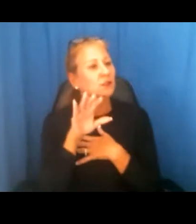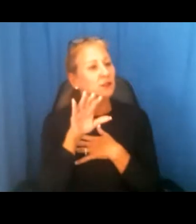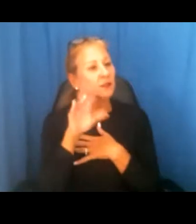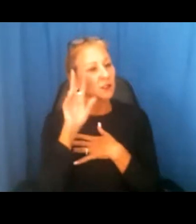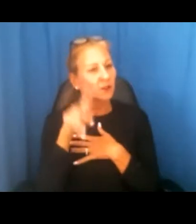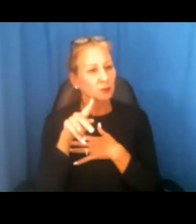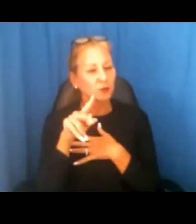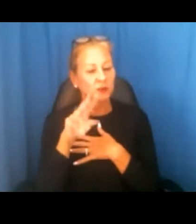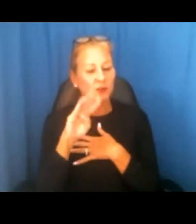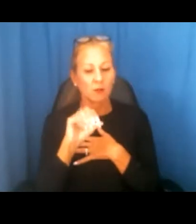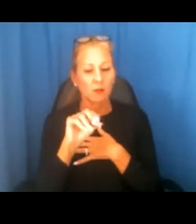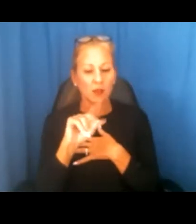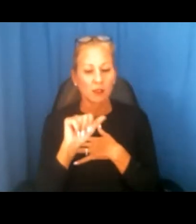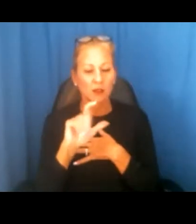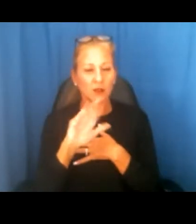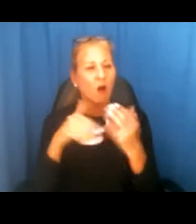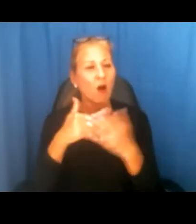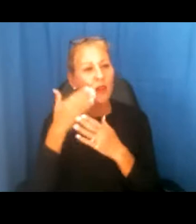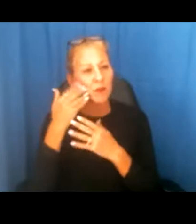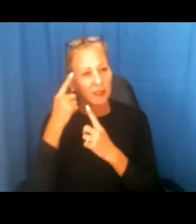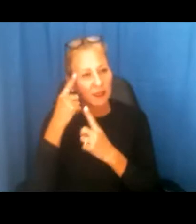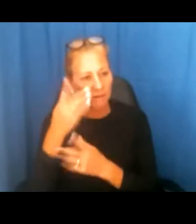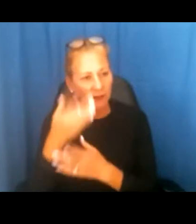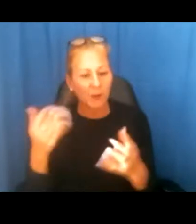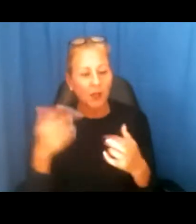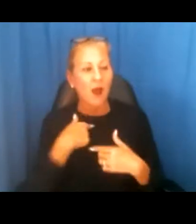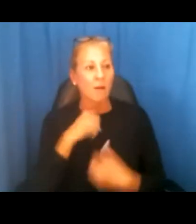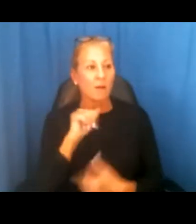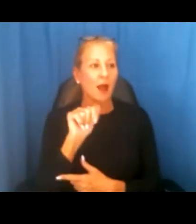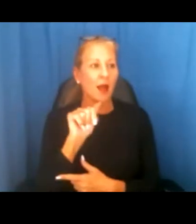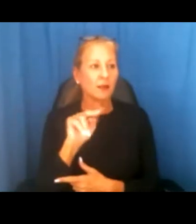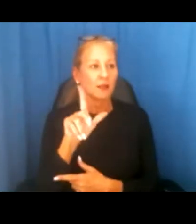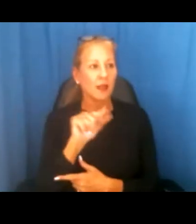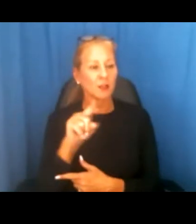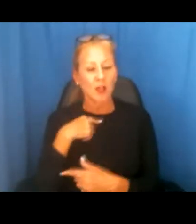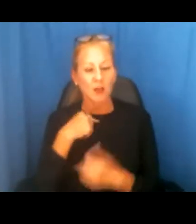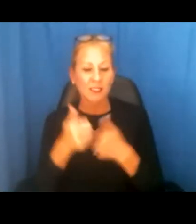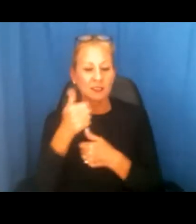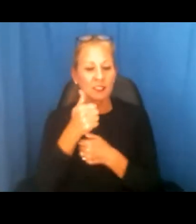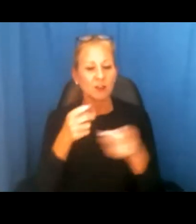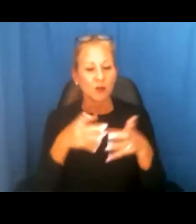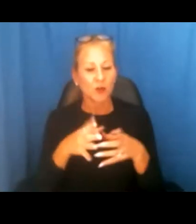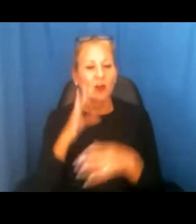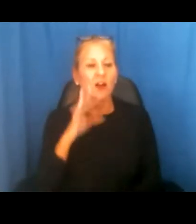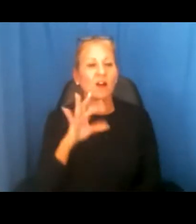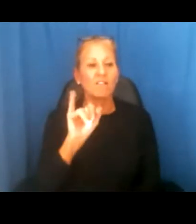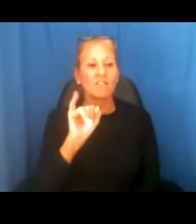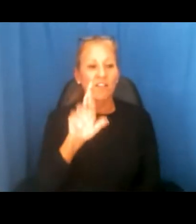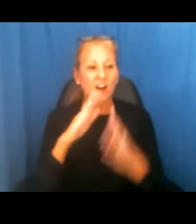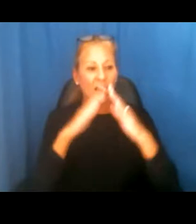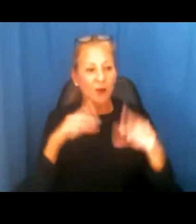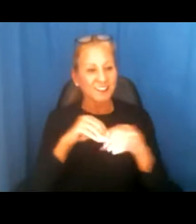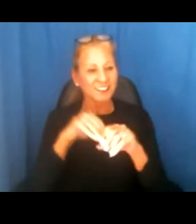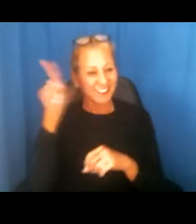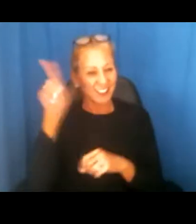again, thank you all for being here this afternoon. I'm Alan Lazo. I'm the Executive Director at the Fair Housing Council of Oregon way